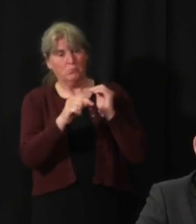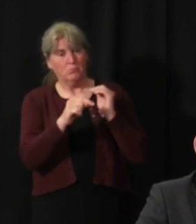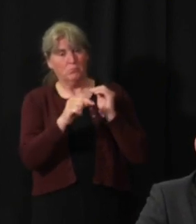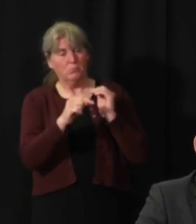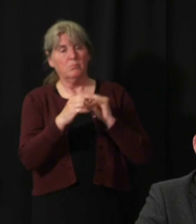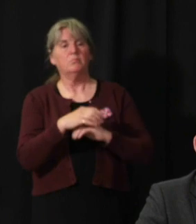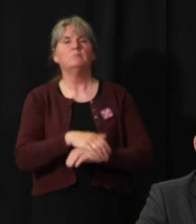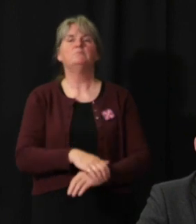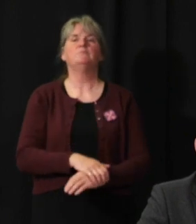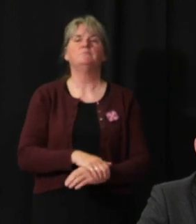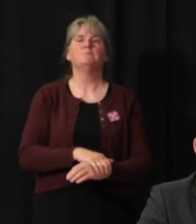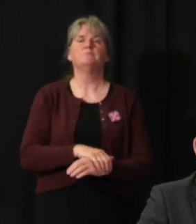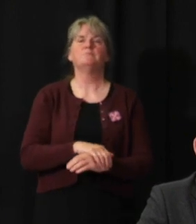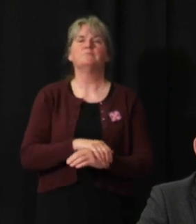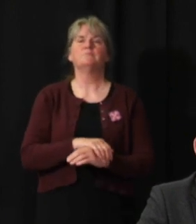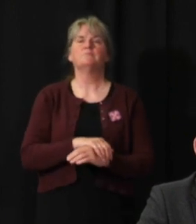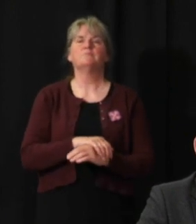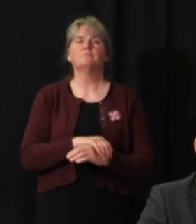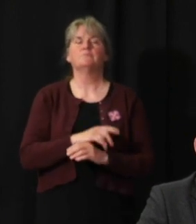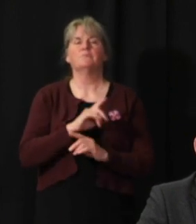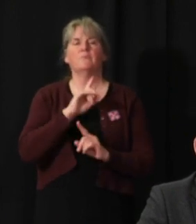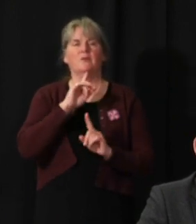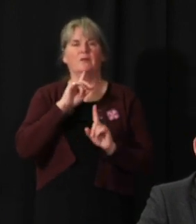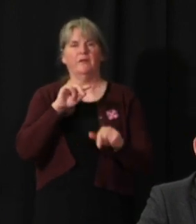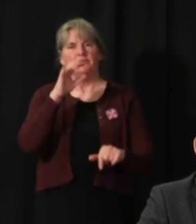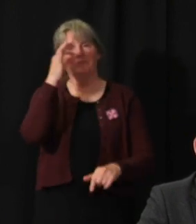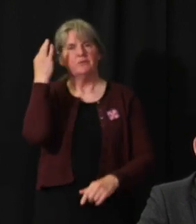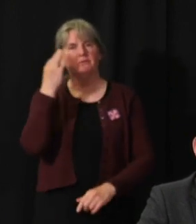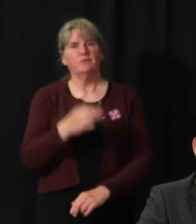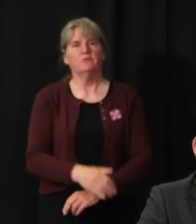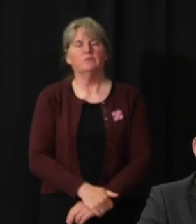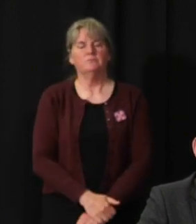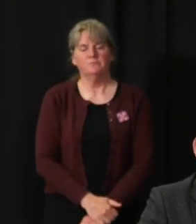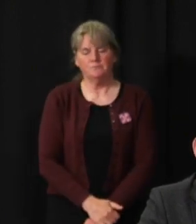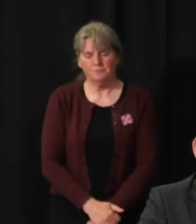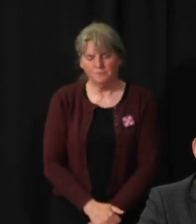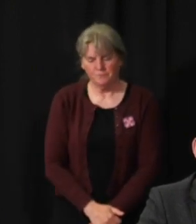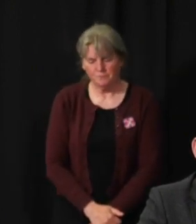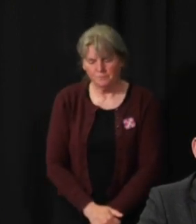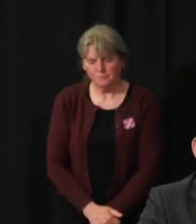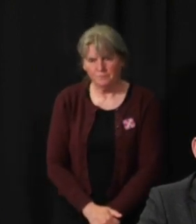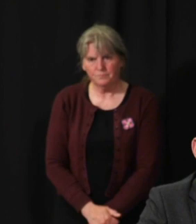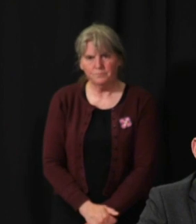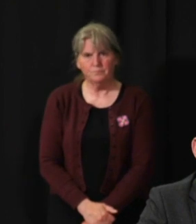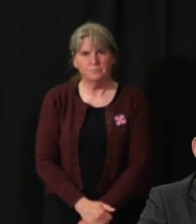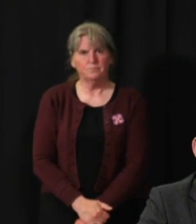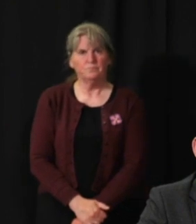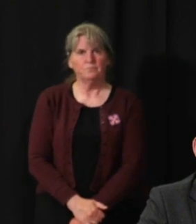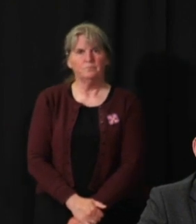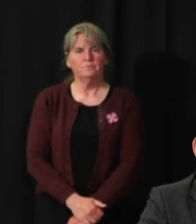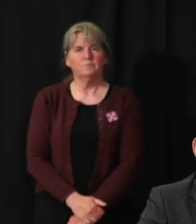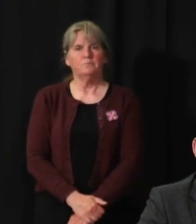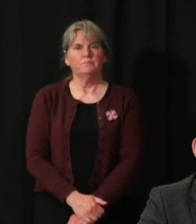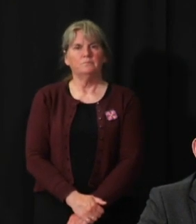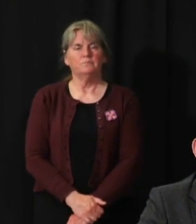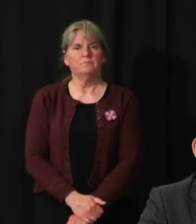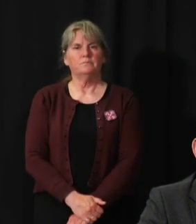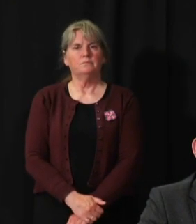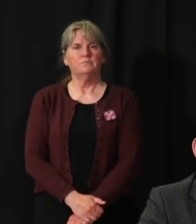That's a good question. And it depends. For example, we can ask